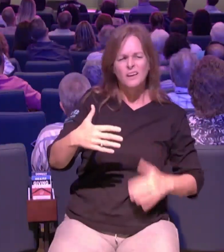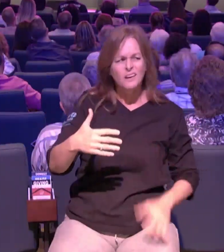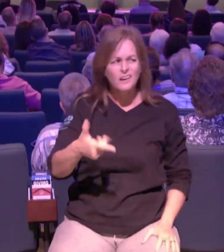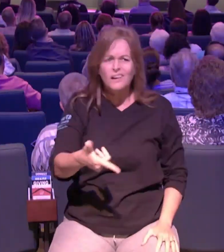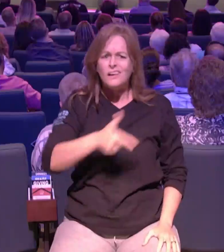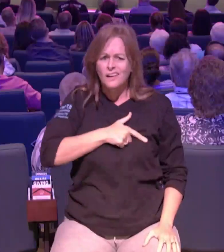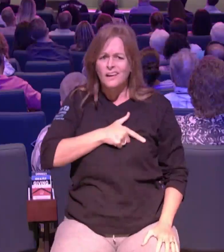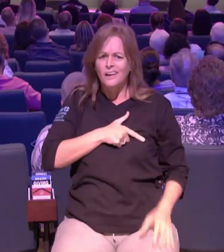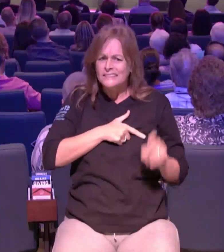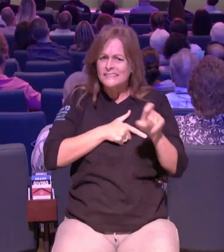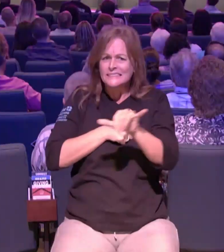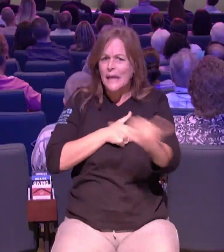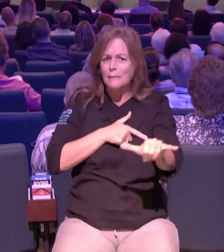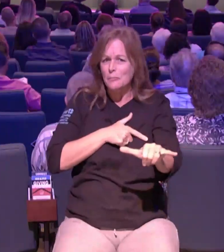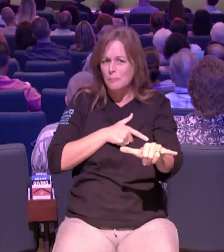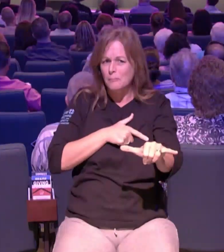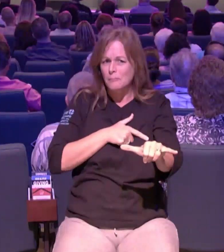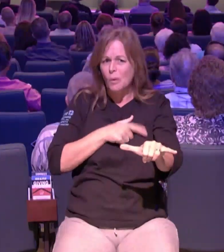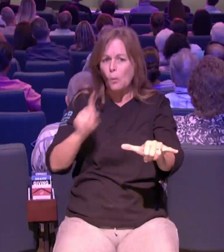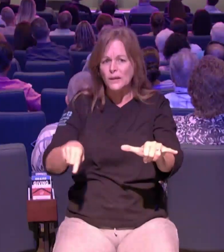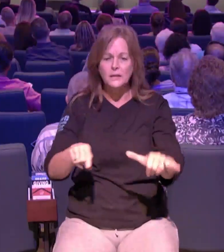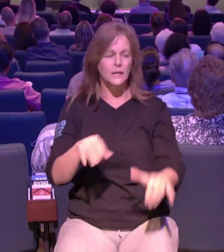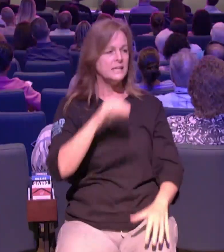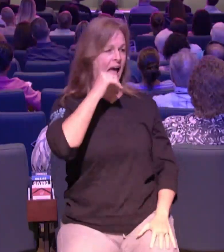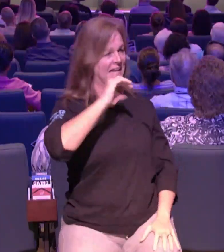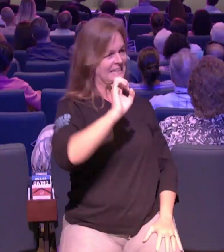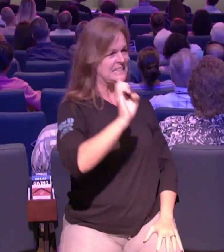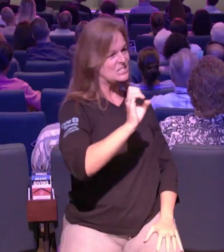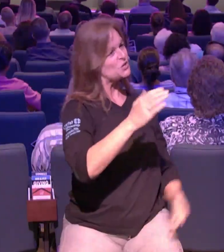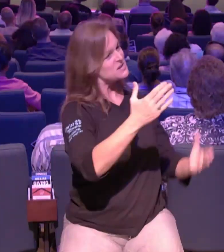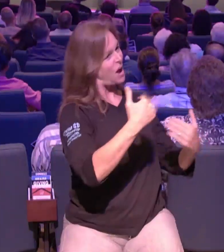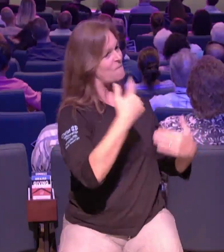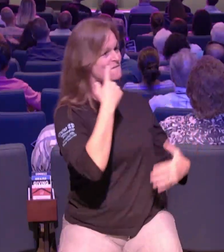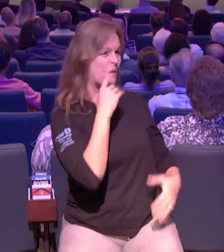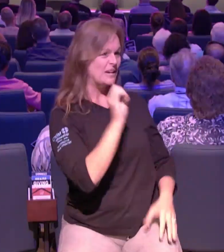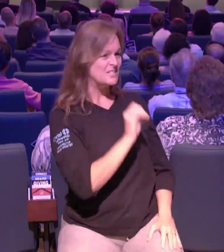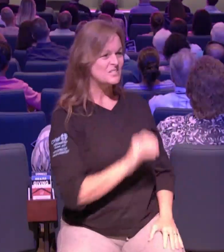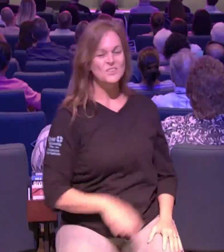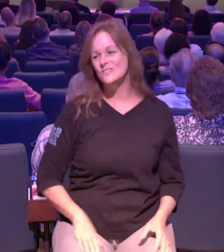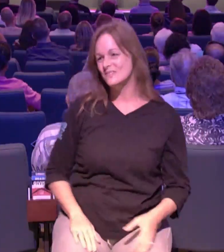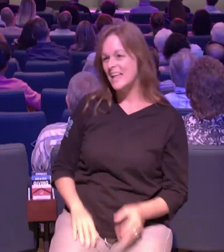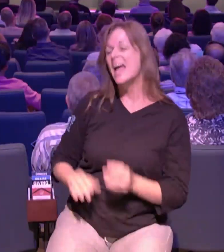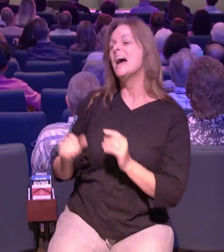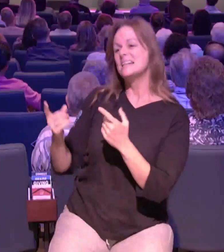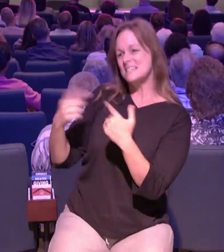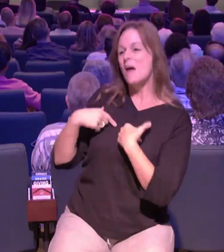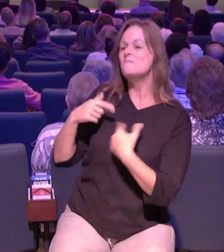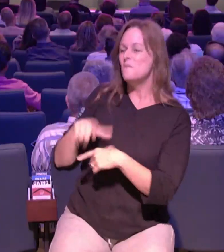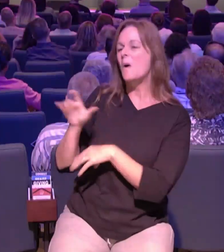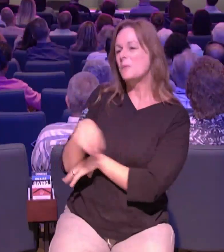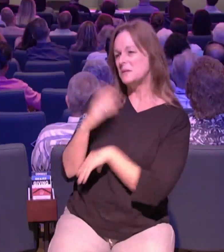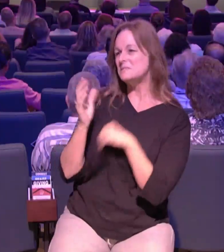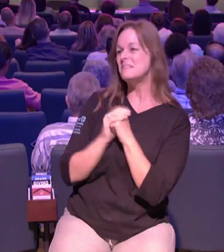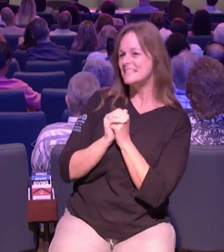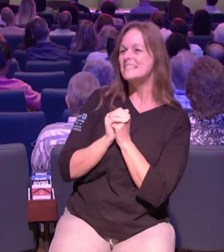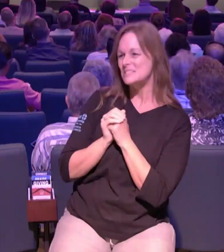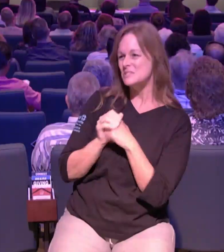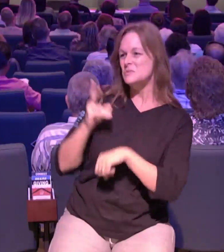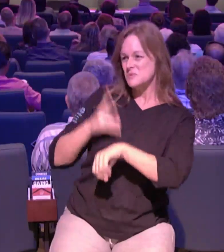wait for us to give you a easter invite or a christmas invite before you invite somebody but man you're just looking around at the people at your work and the